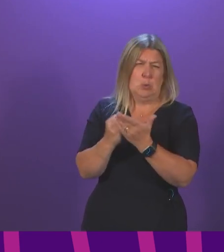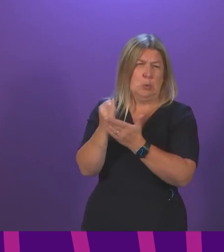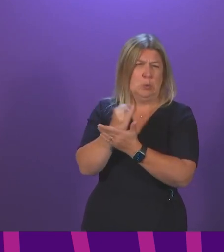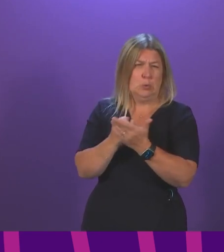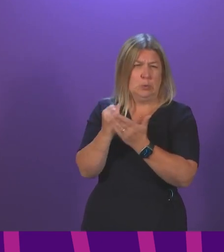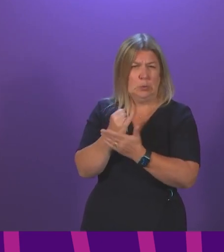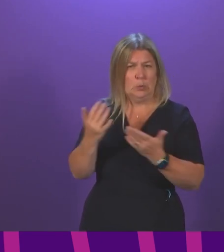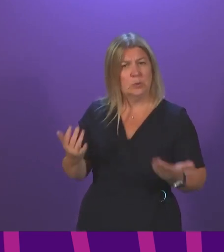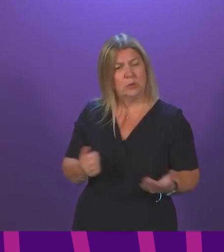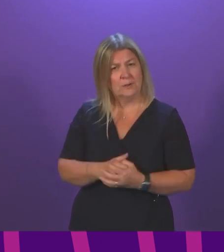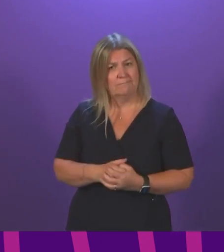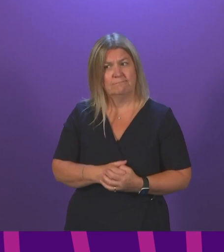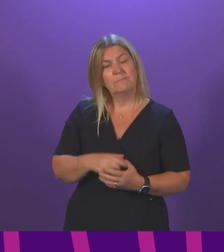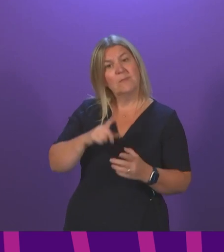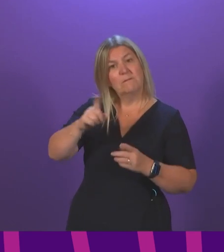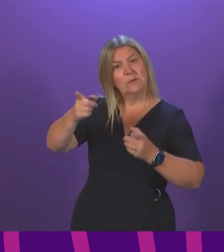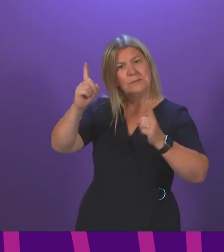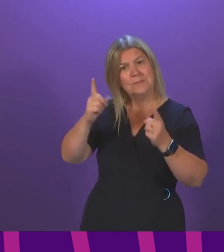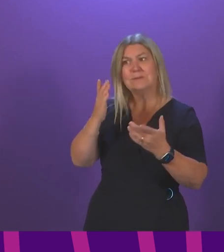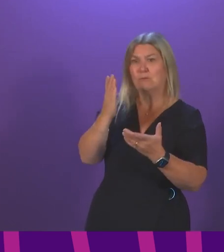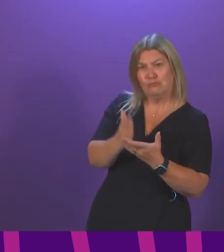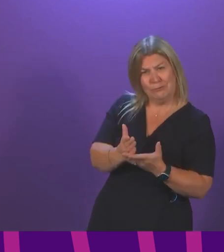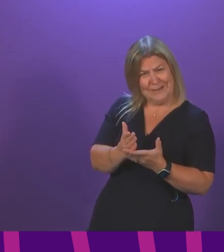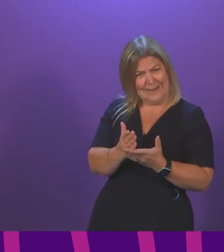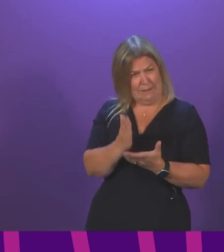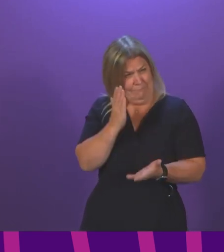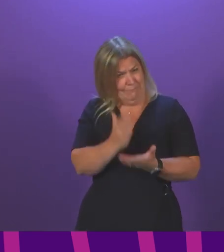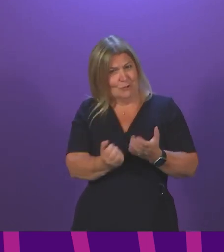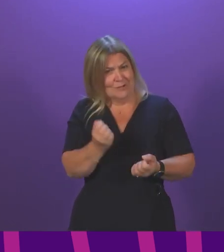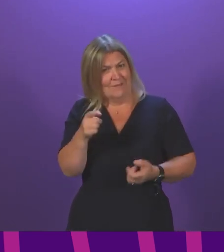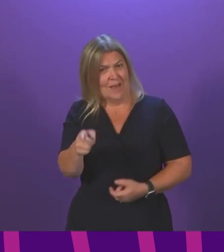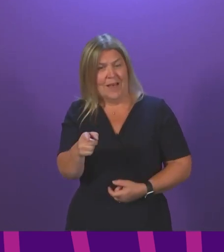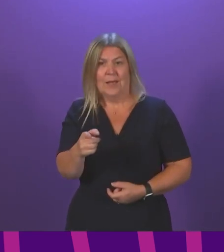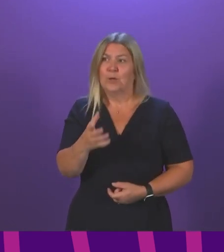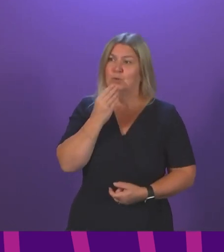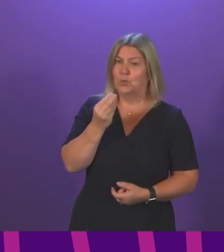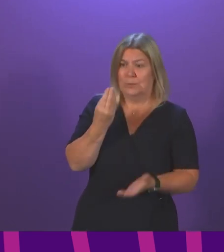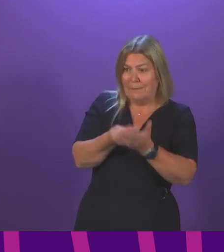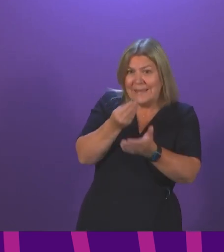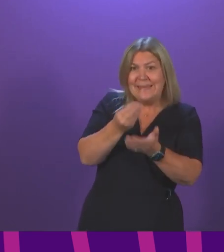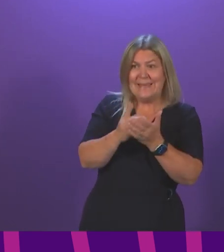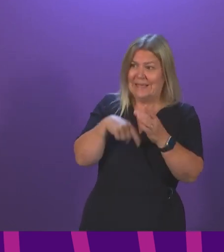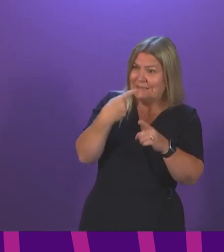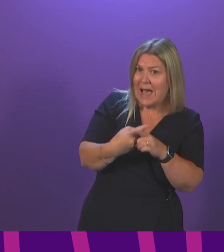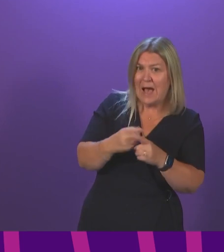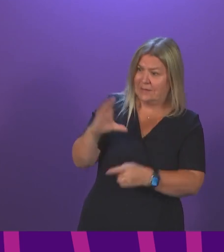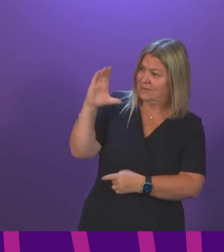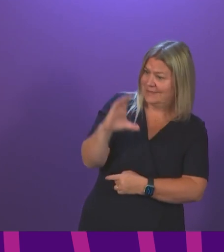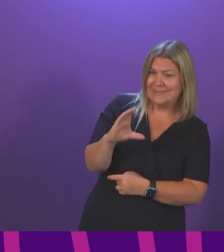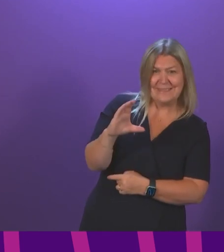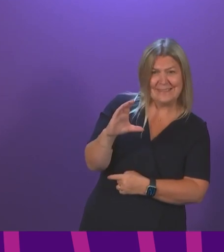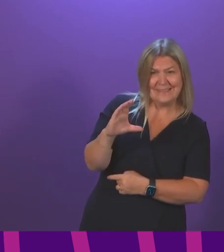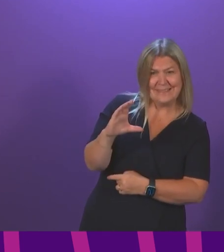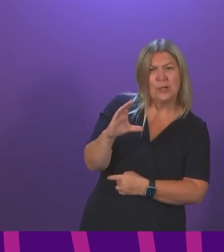First Minister possibly justify using government resources, taxpayers' money on working up proposals for an